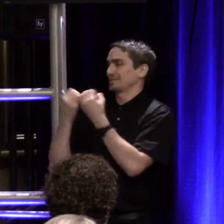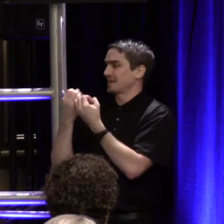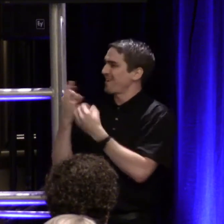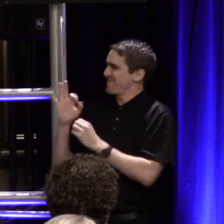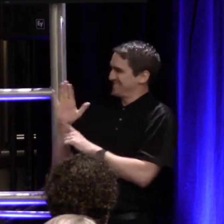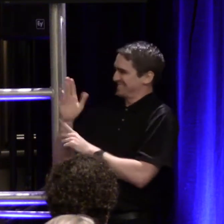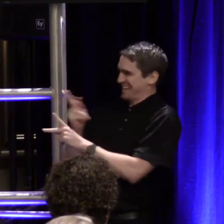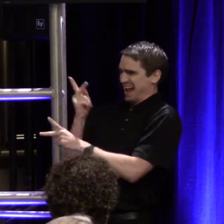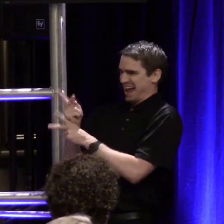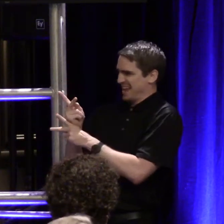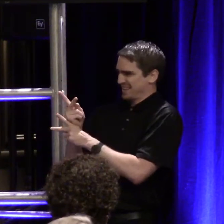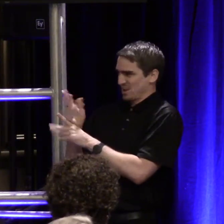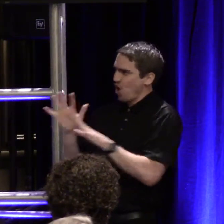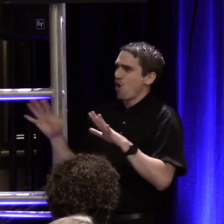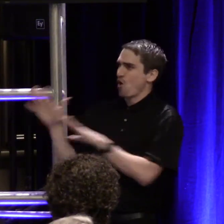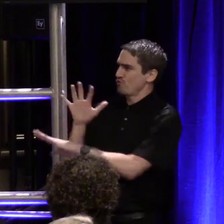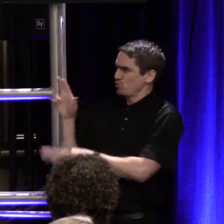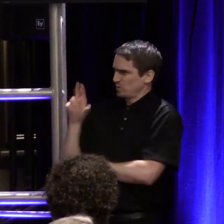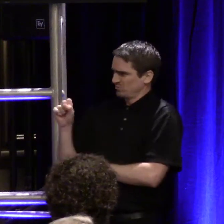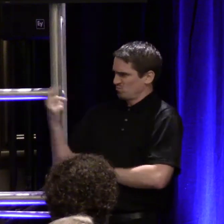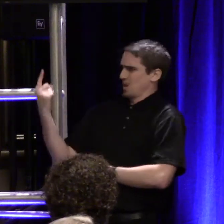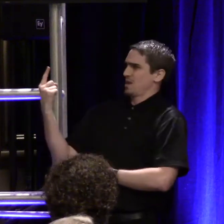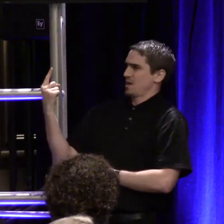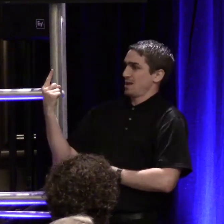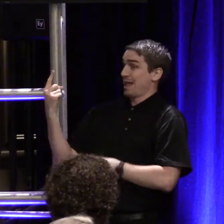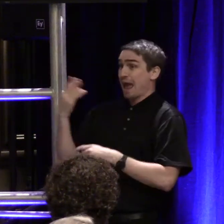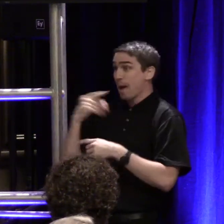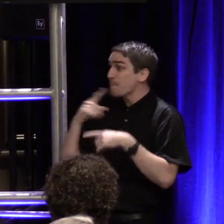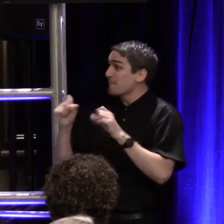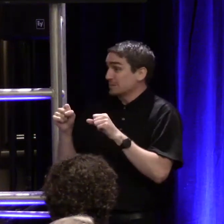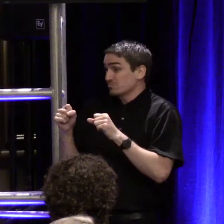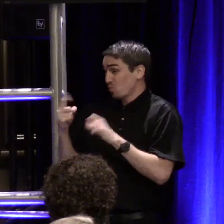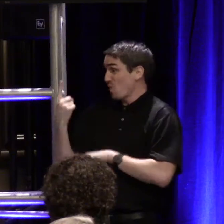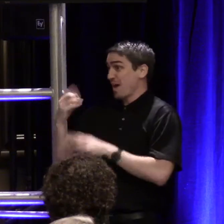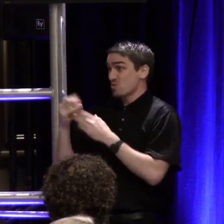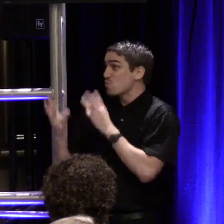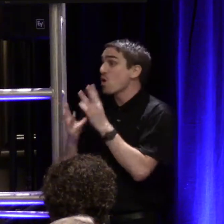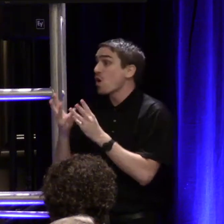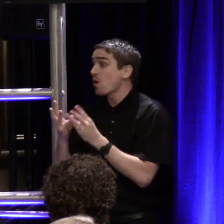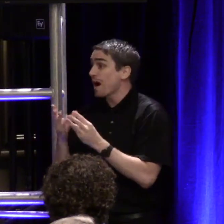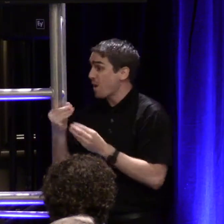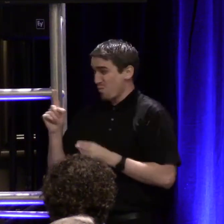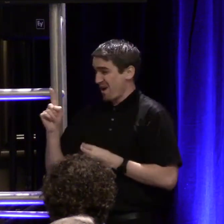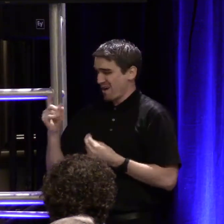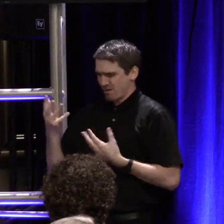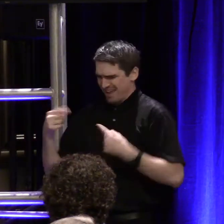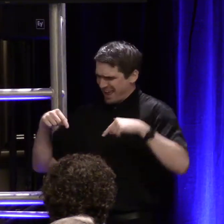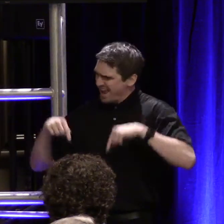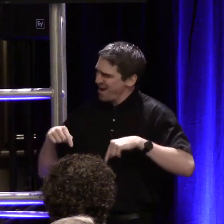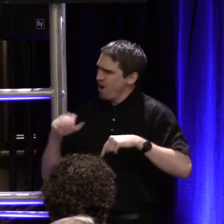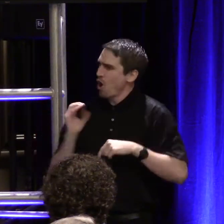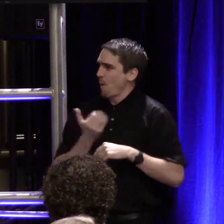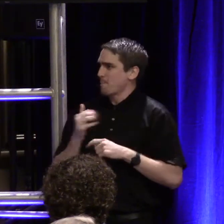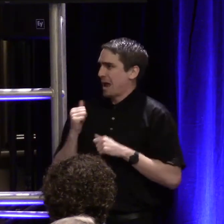its kind in the nation and possibly in the world. And it's right here in our backyard.